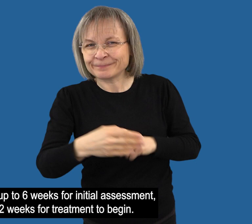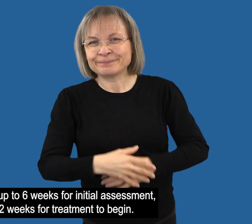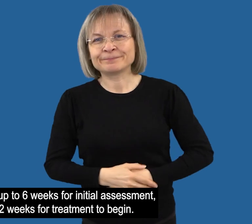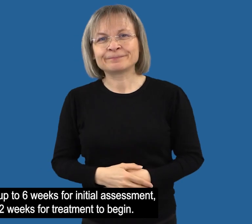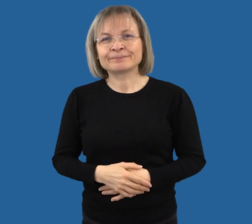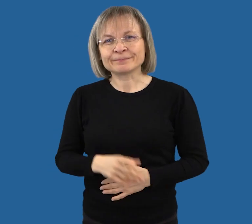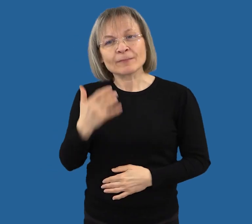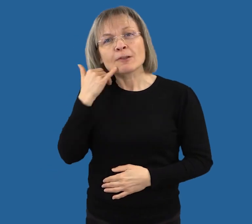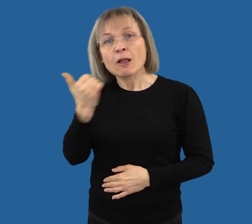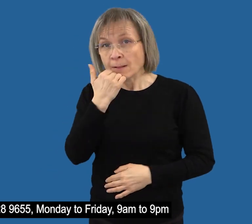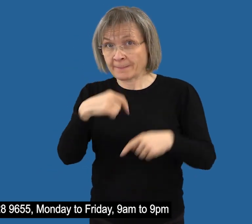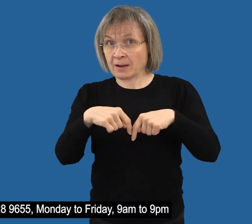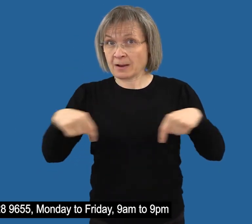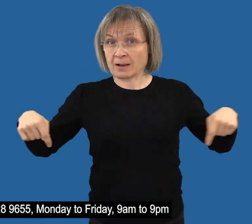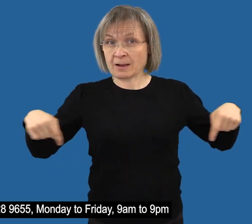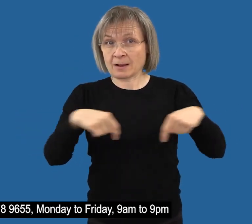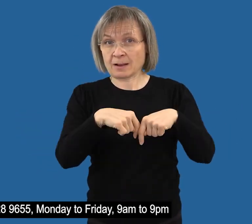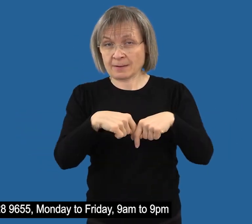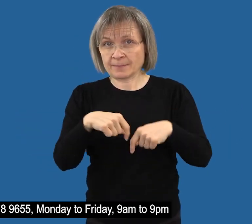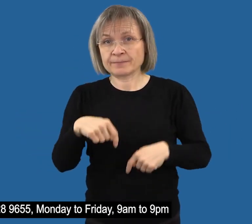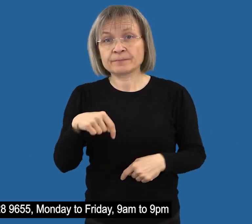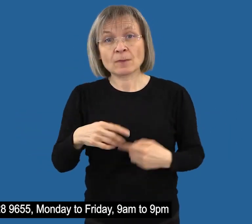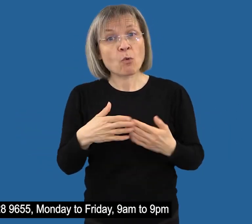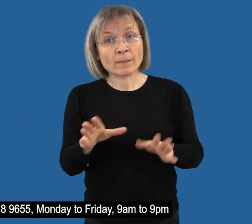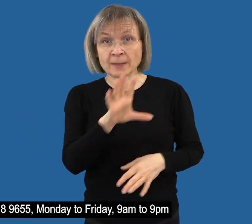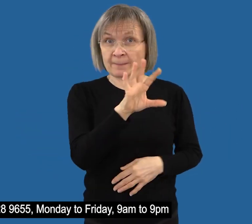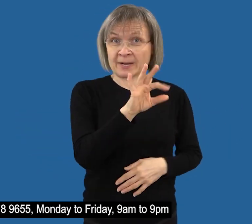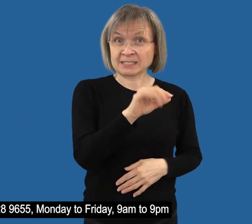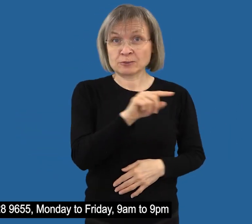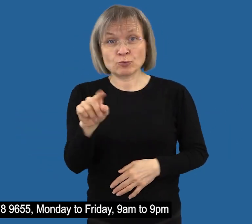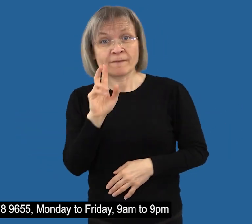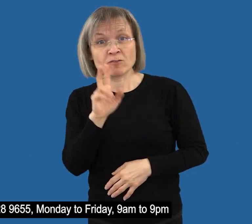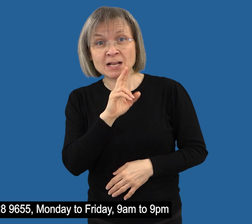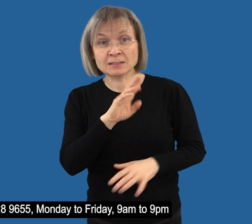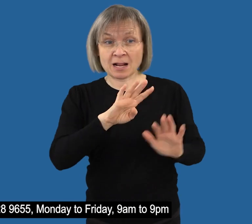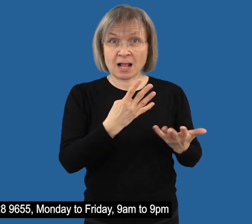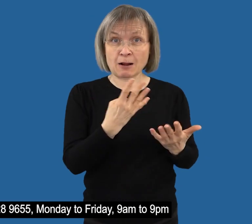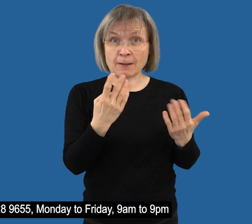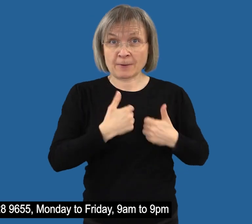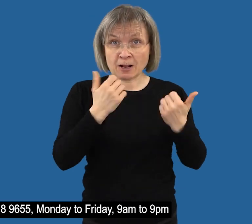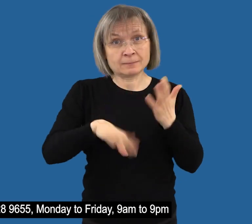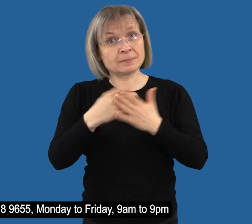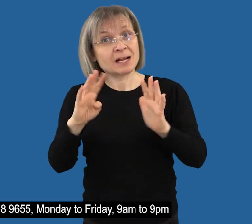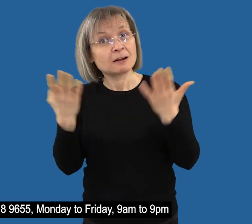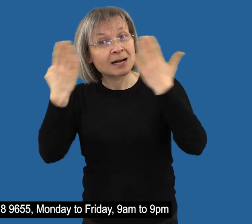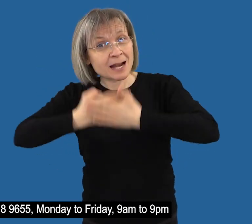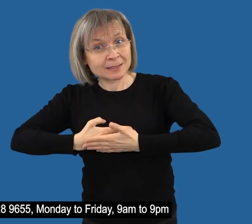Call 0800-328-9655, Monday to Friday, 9am to